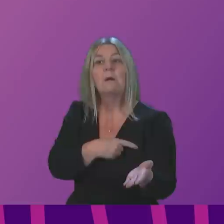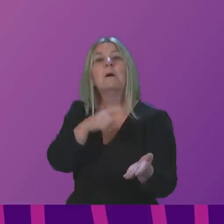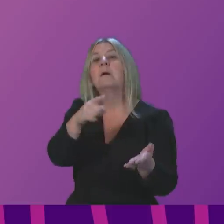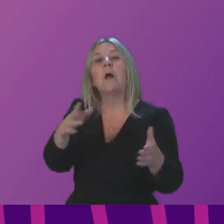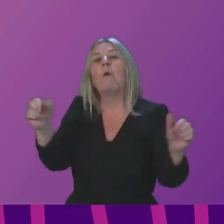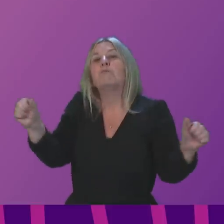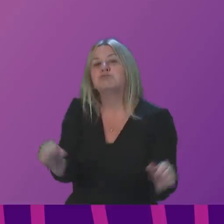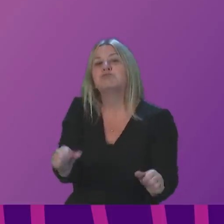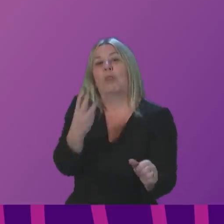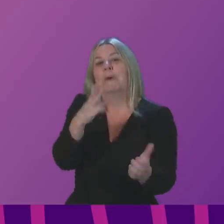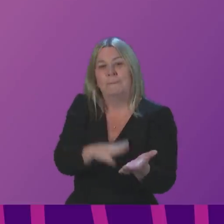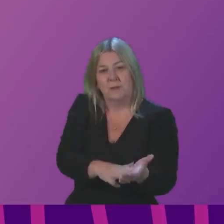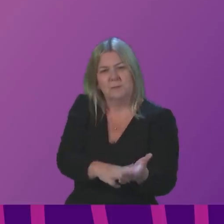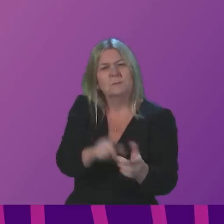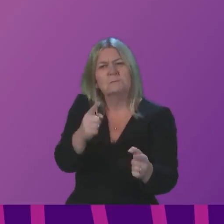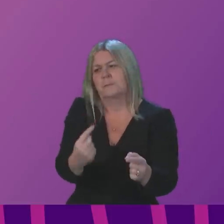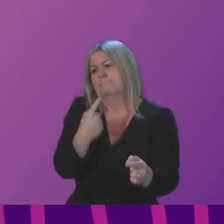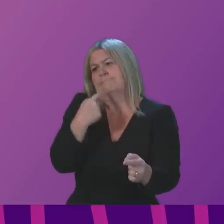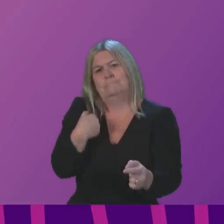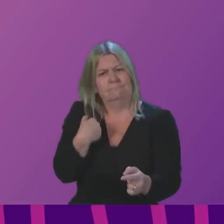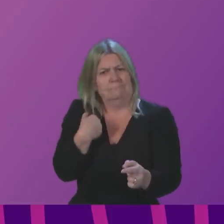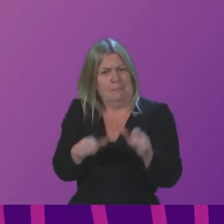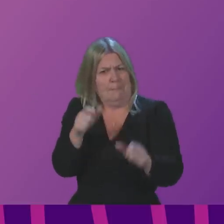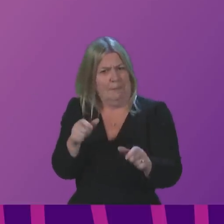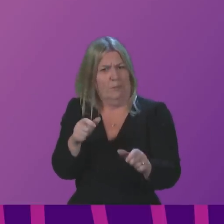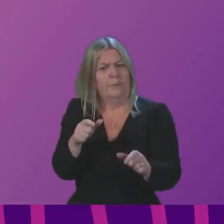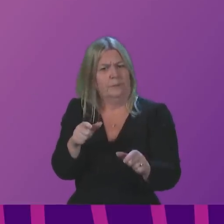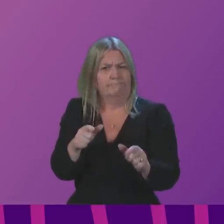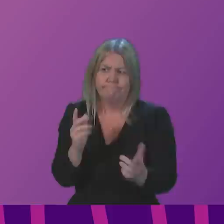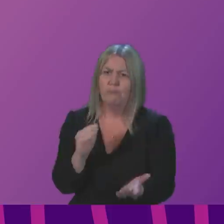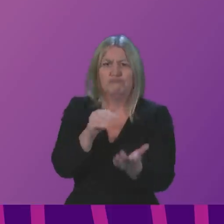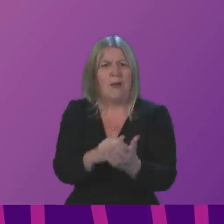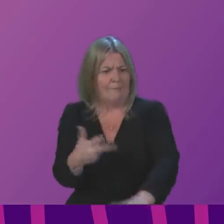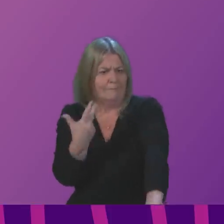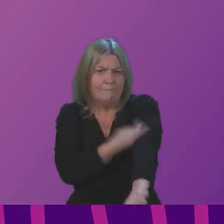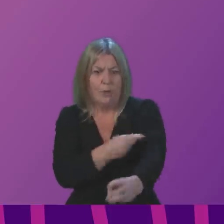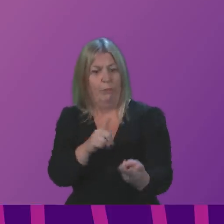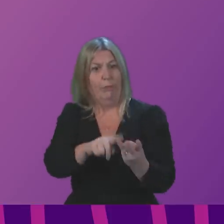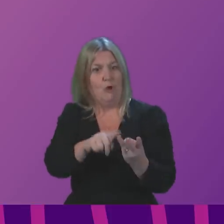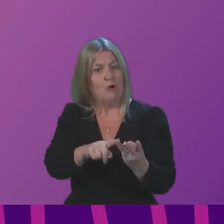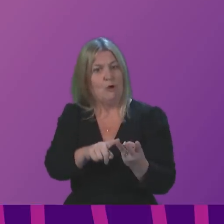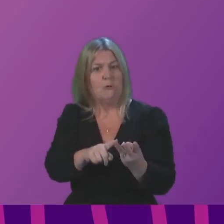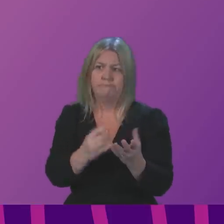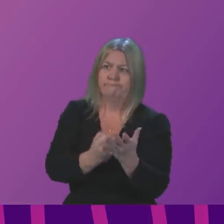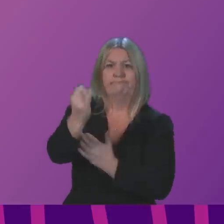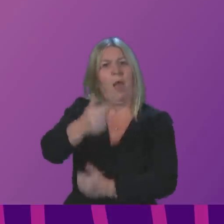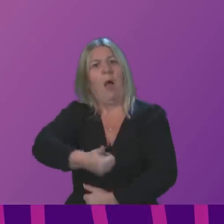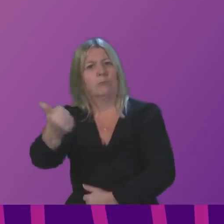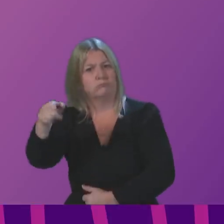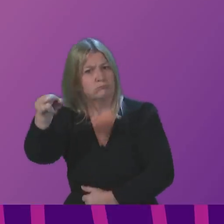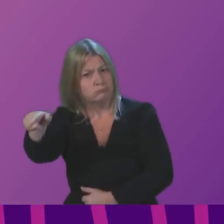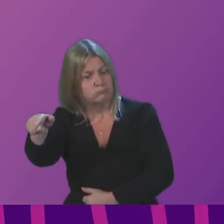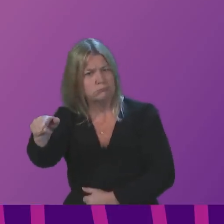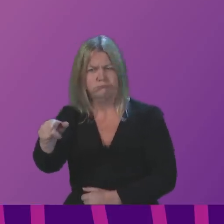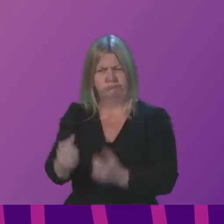First Minister, how is this allowed to happen? And has it now been resolved so no one else is refused a vaccine they are